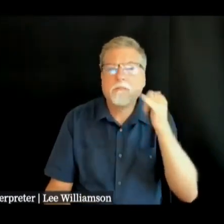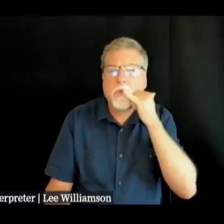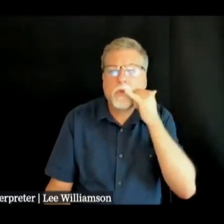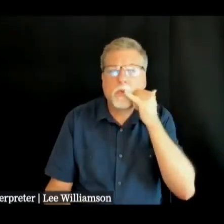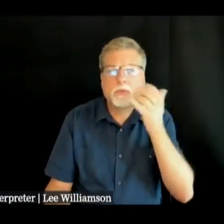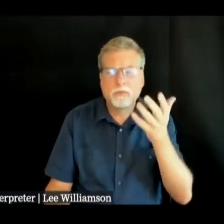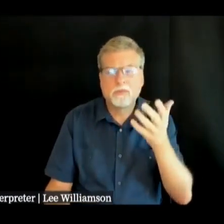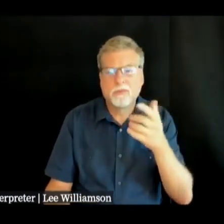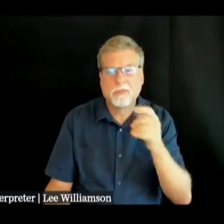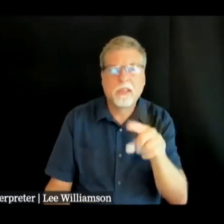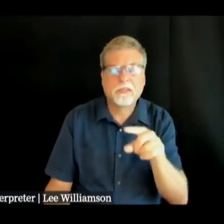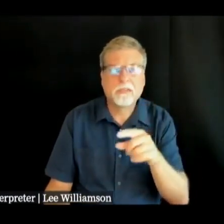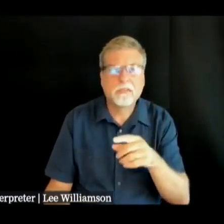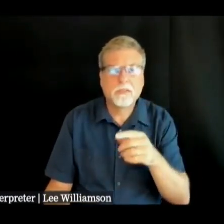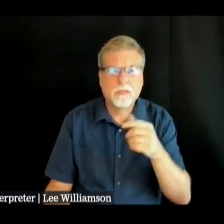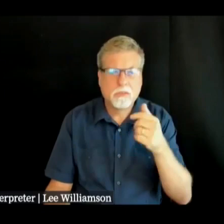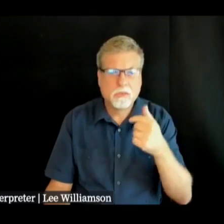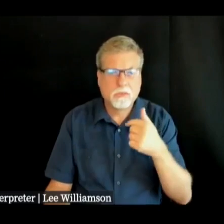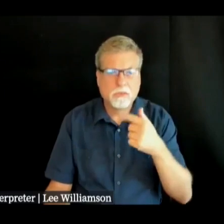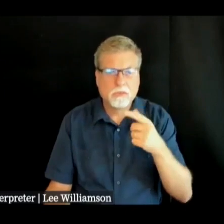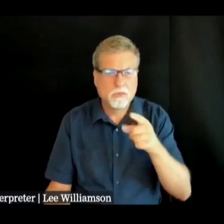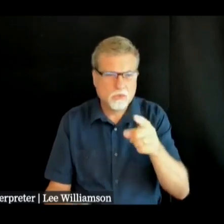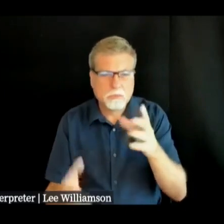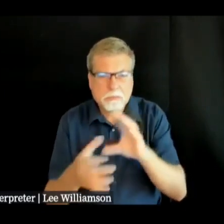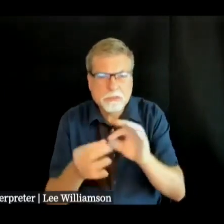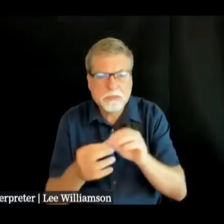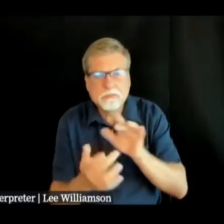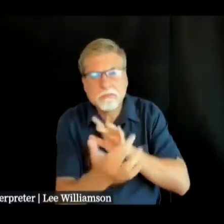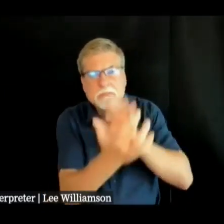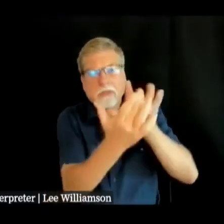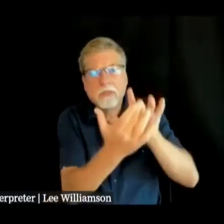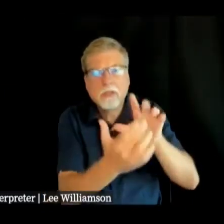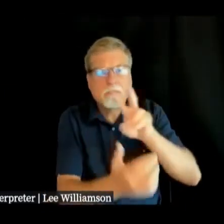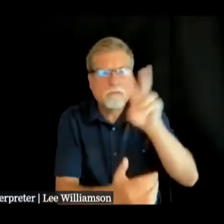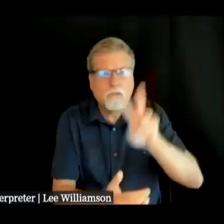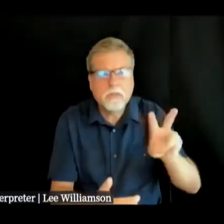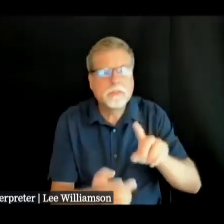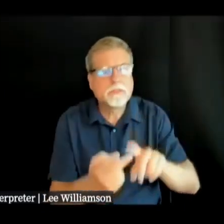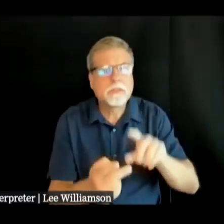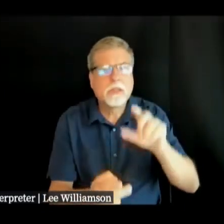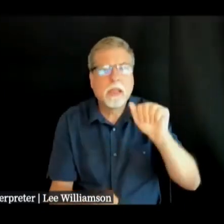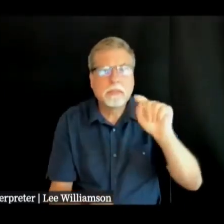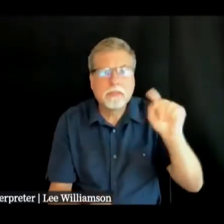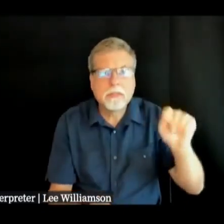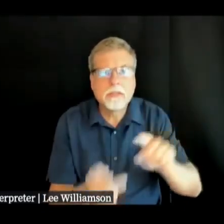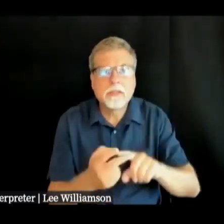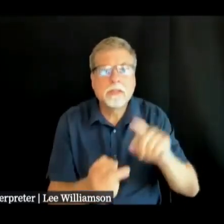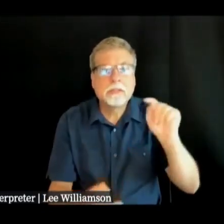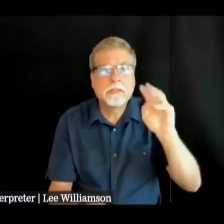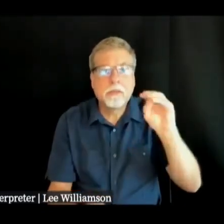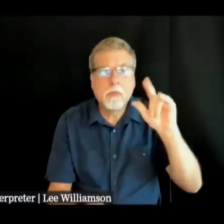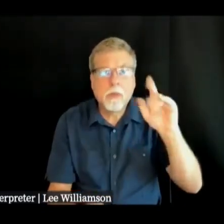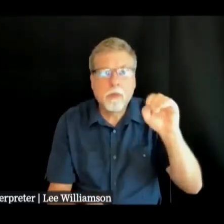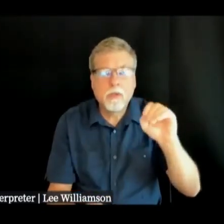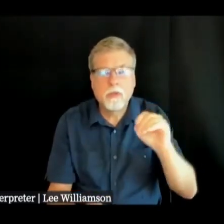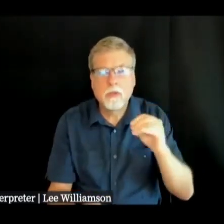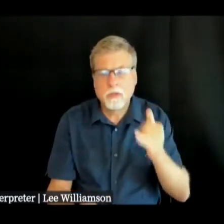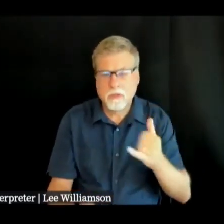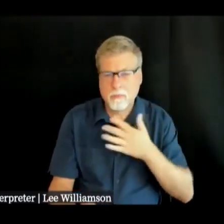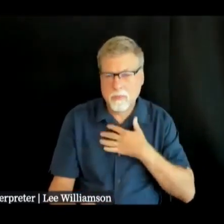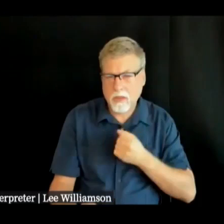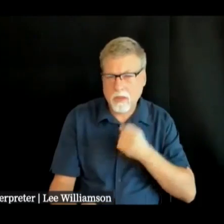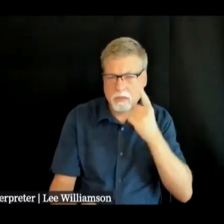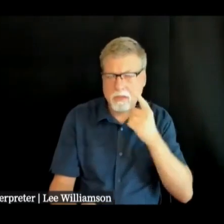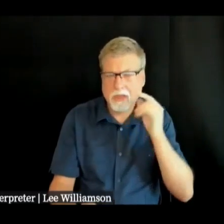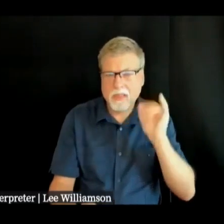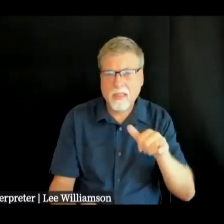about reaching out to verizon at t uh t-mobile our understanding is that the delays that were caused